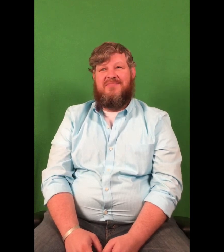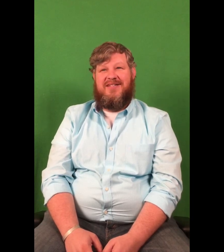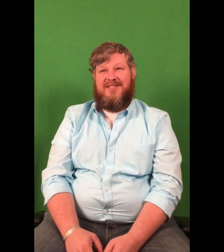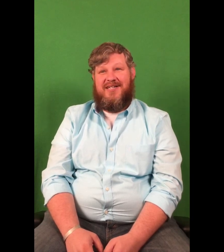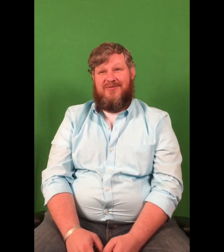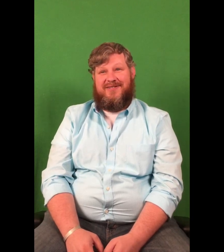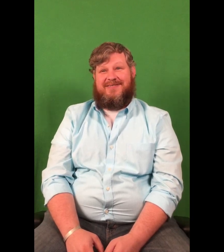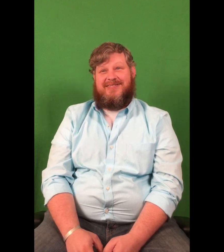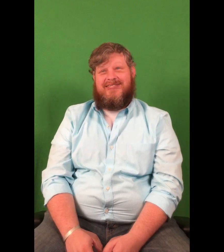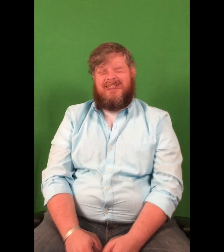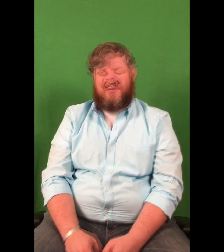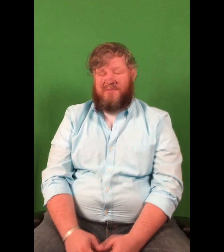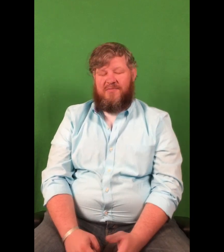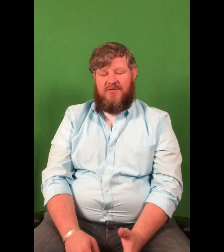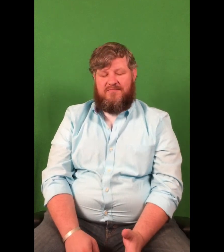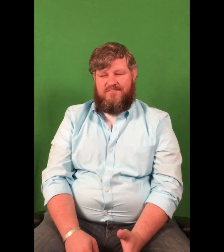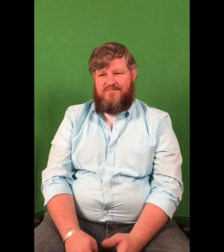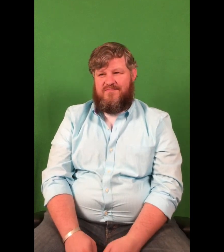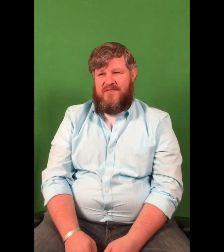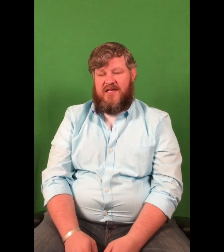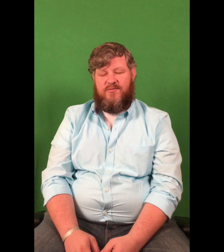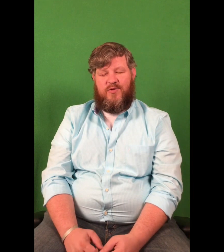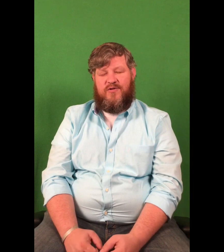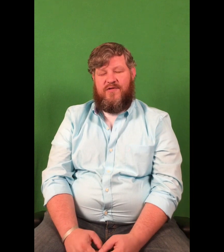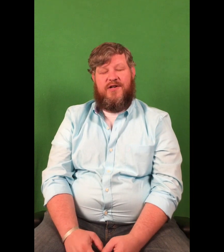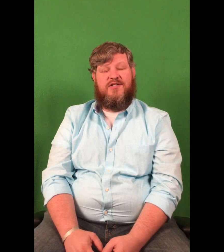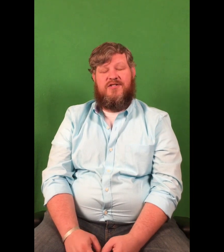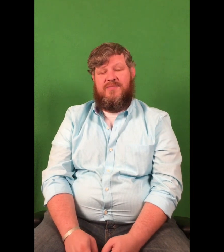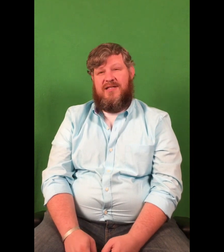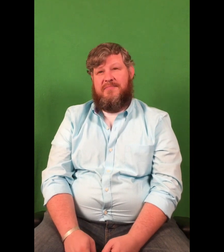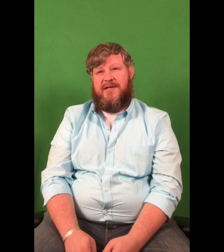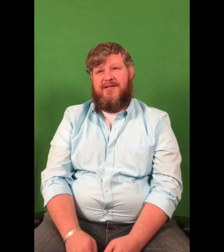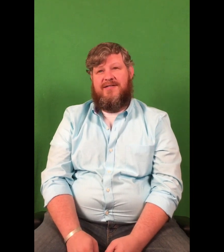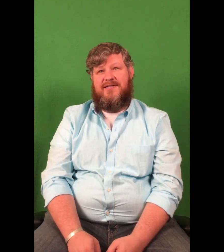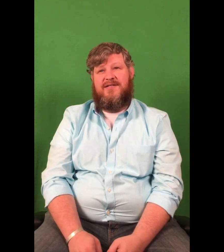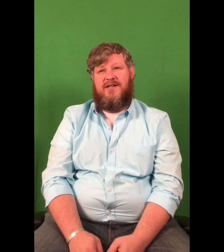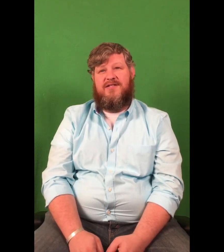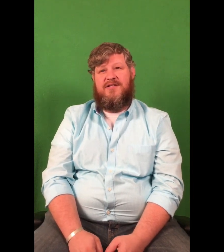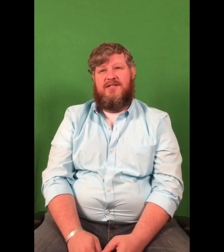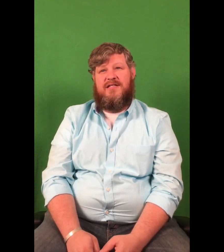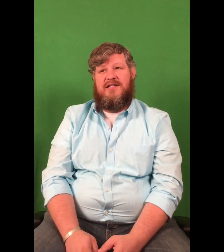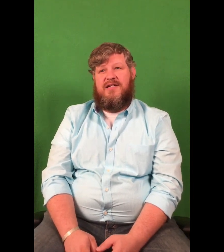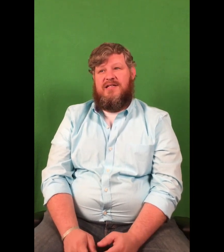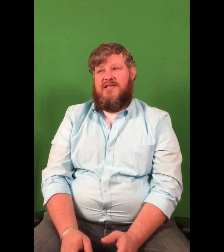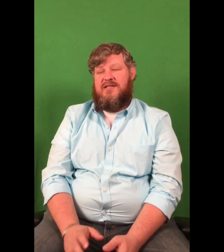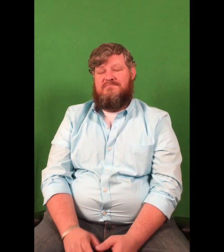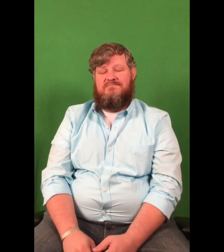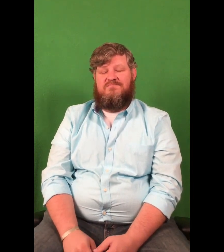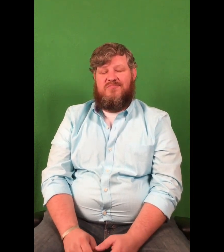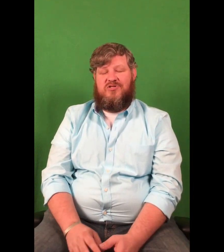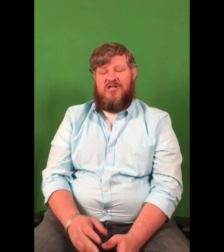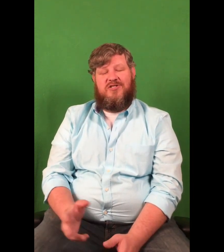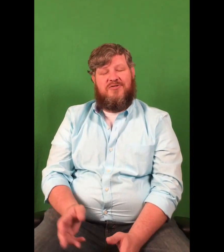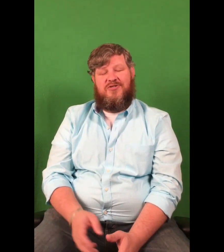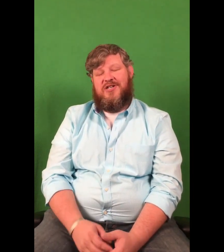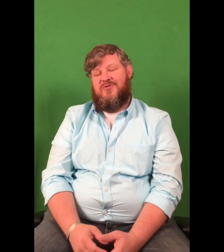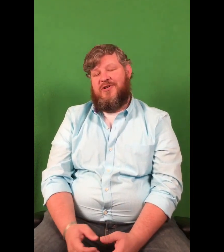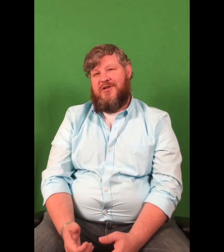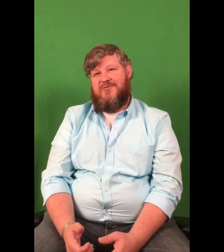10 miles an hour. Of course, people that were very concerned about their paths and such and sort of trying to coronate